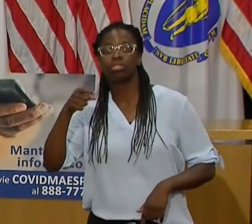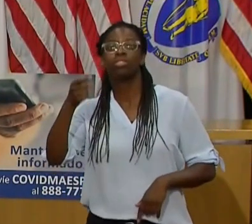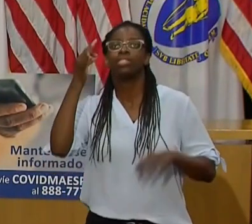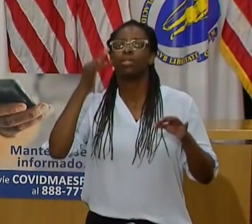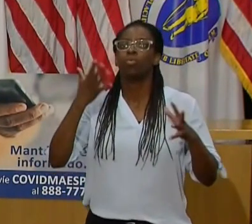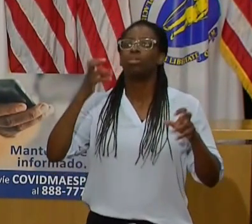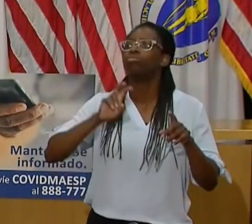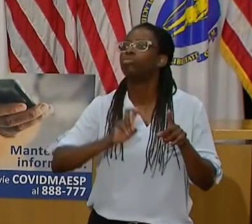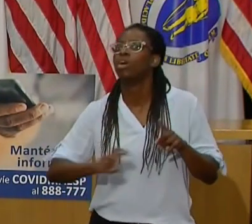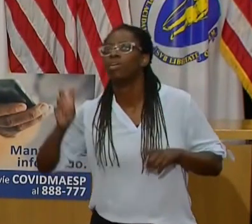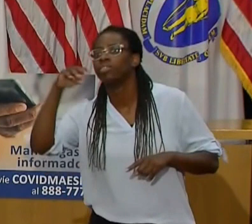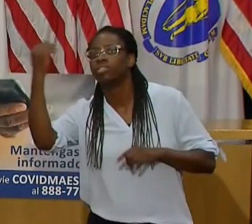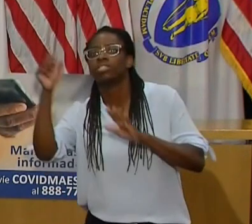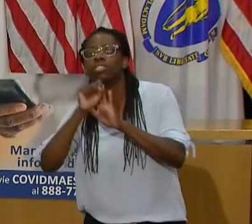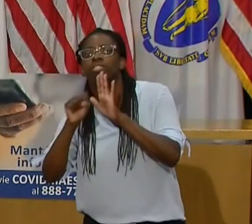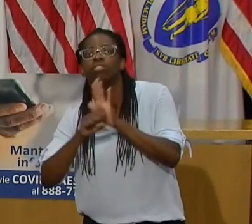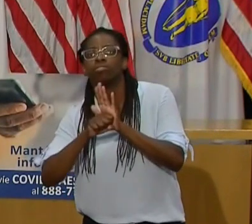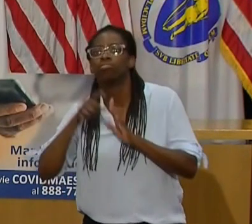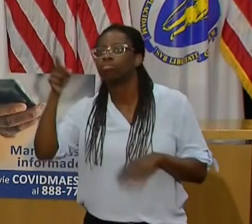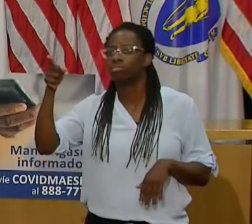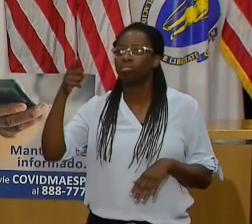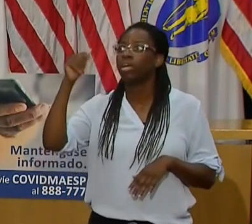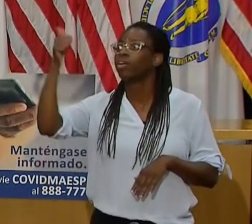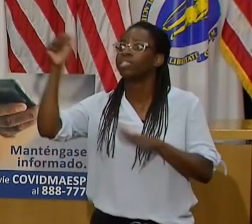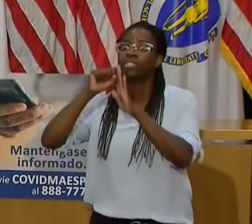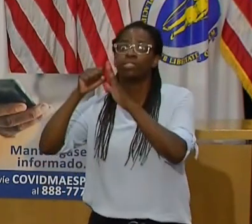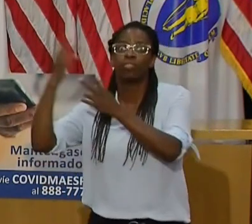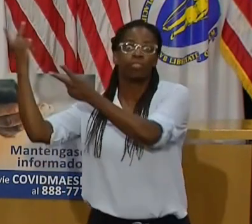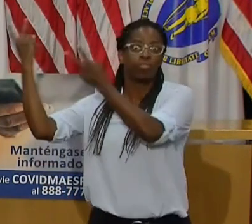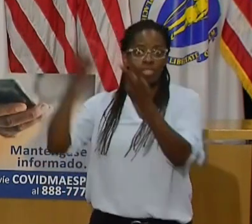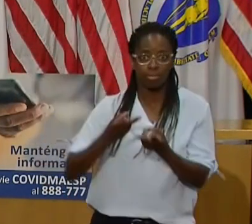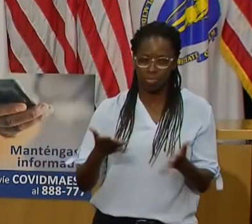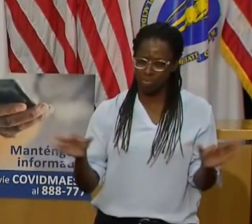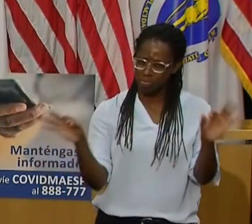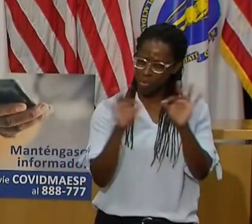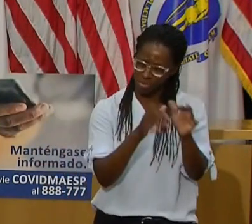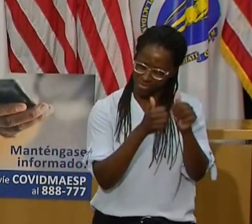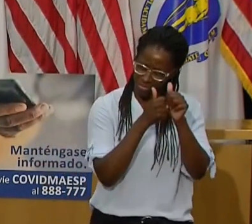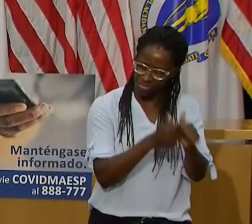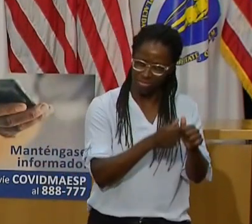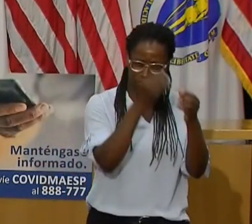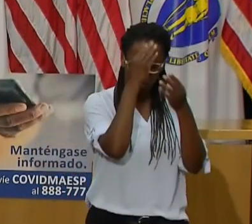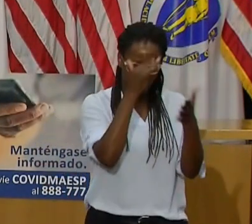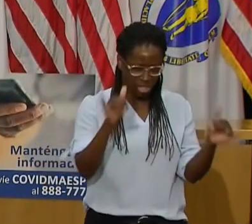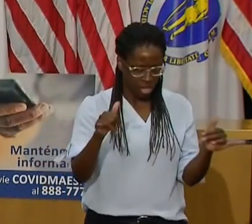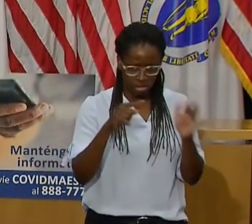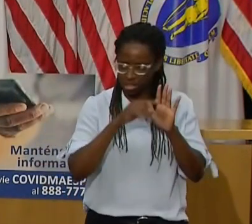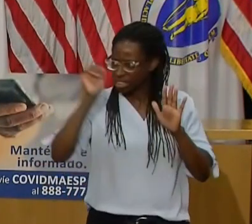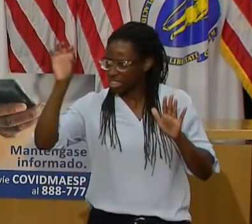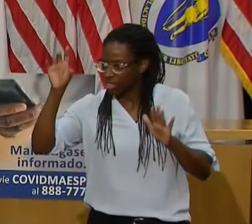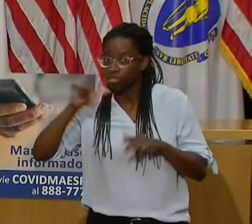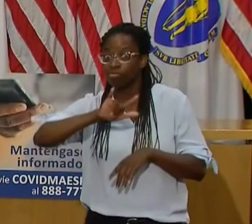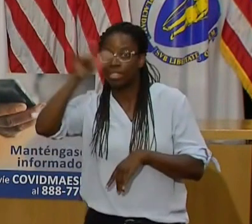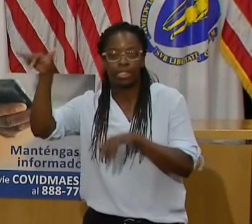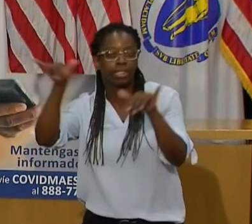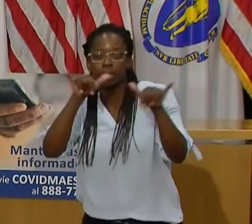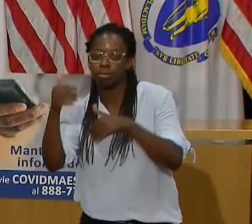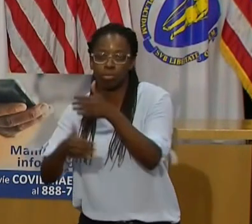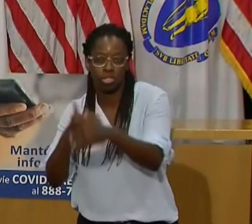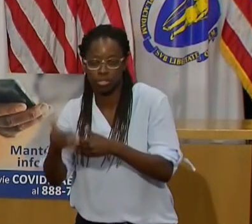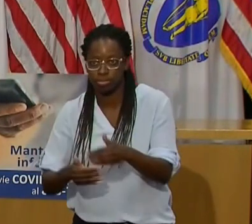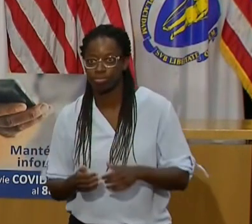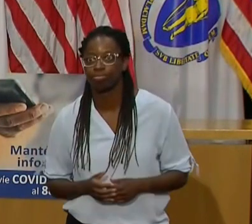travel order. Therefore, MassDOT and MassPORT, represented today by CEO Lisa Wieland, are launching a comprehensive